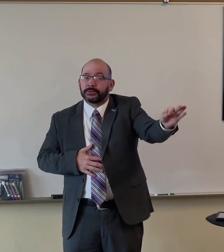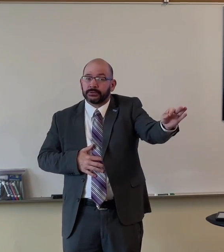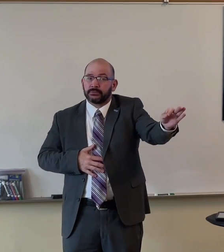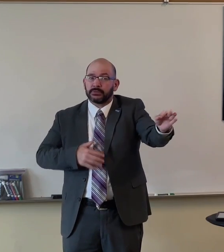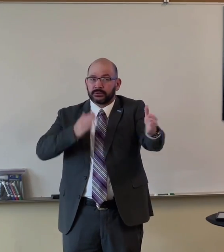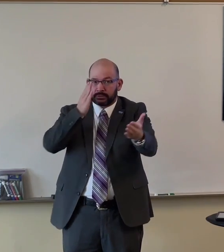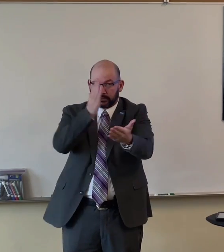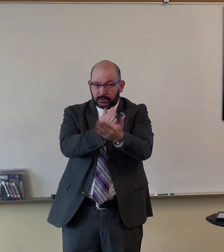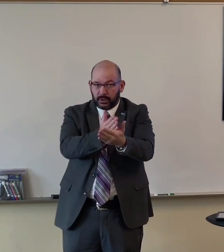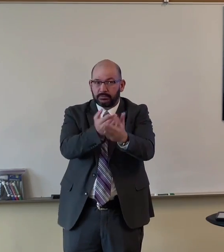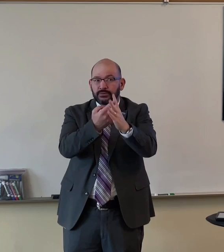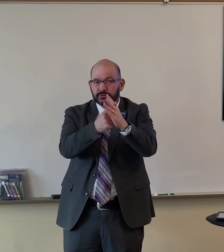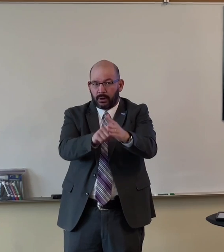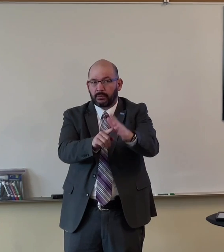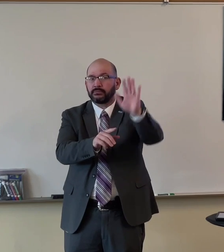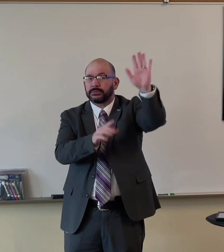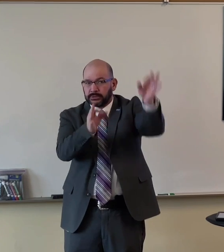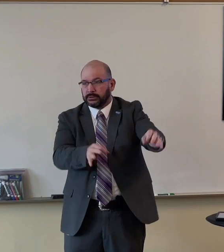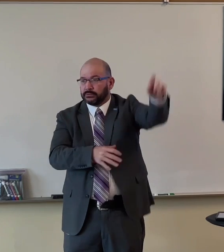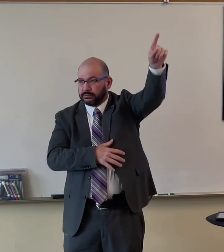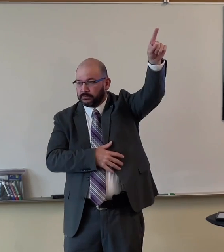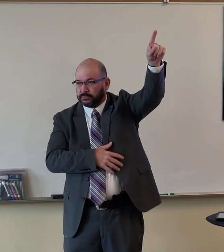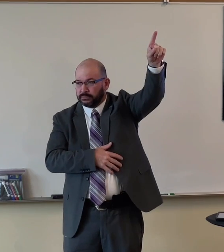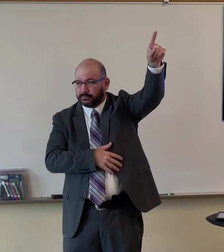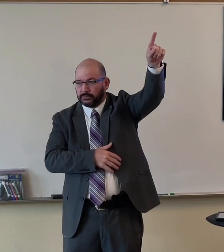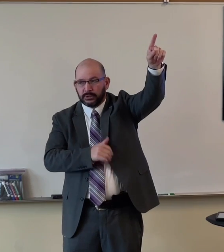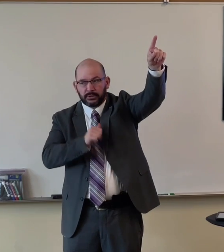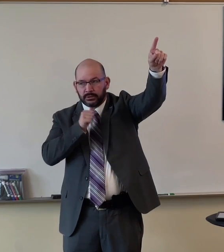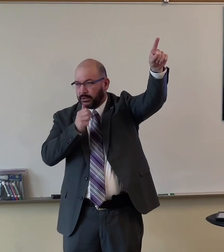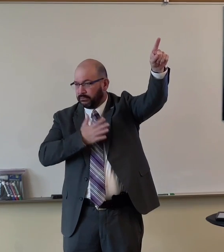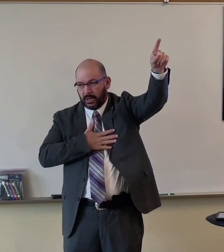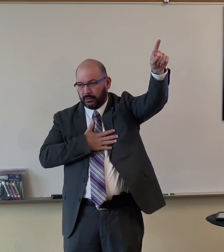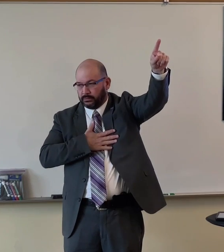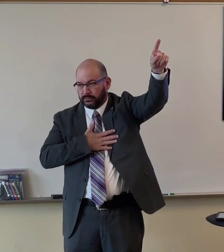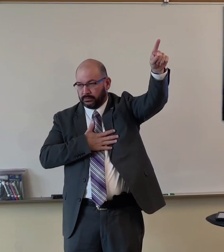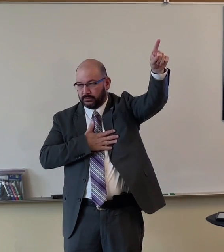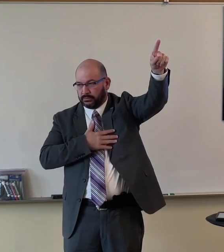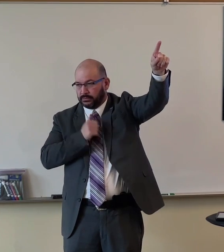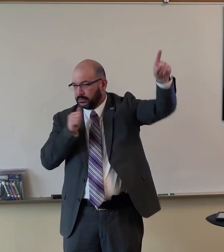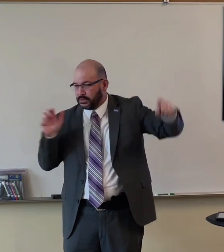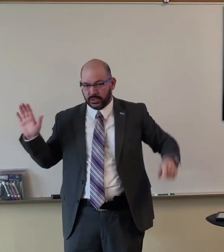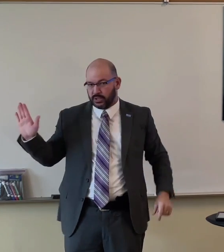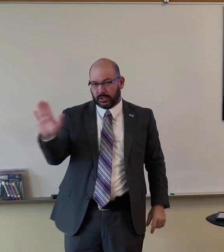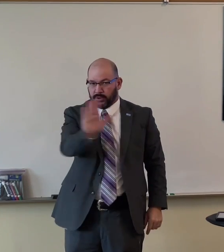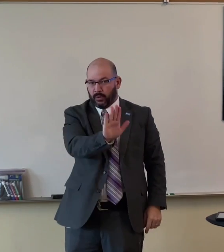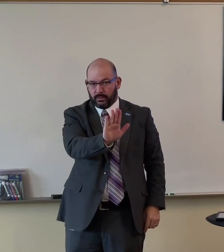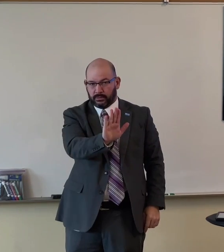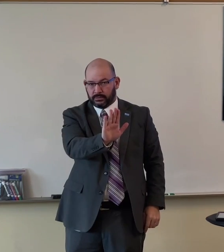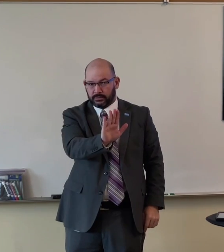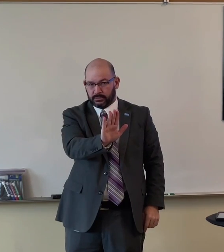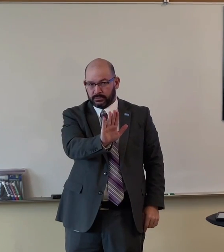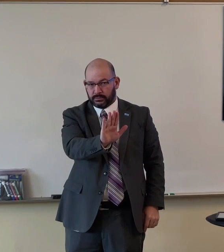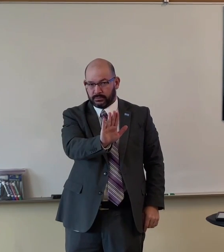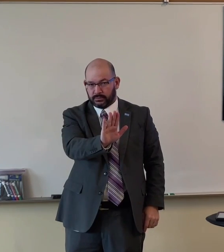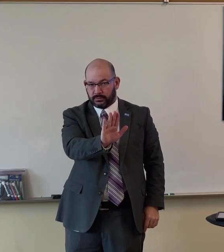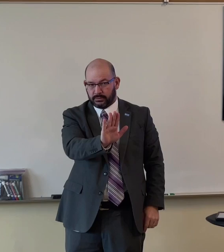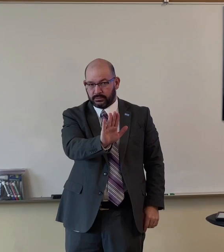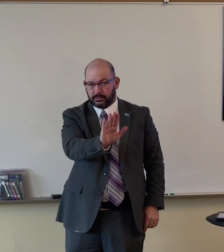It's God's decision to stop and to begin life. It's not people's decision. It's not your decision, not my decision.